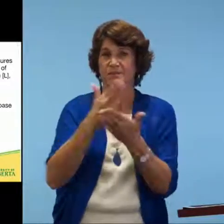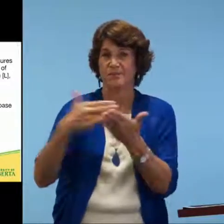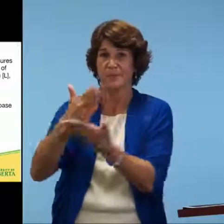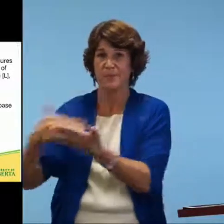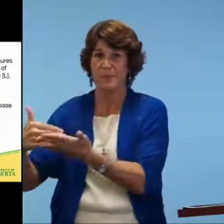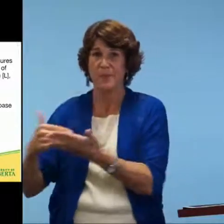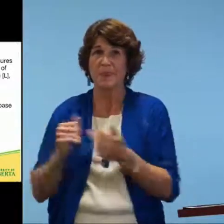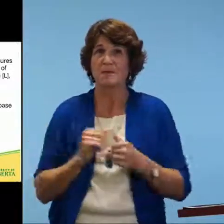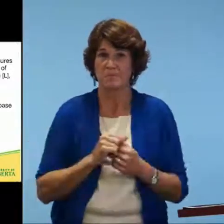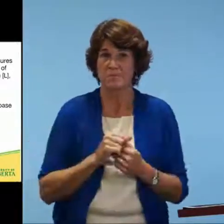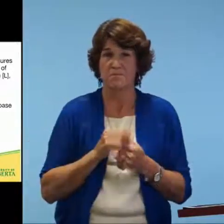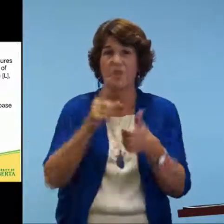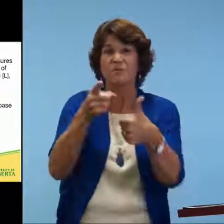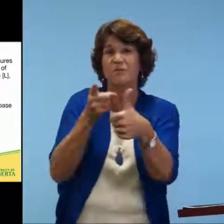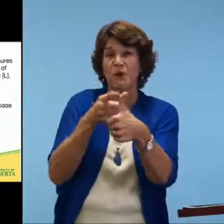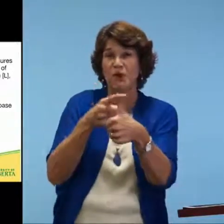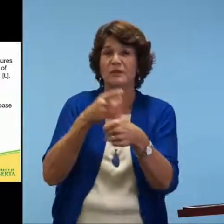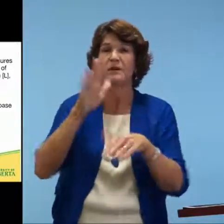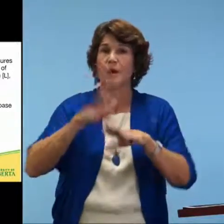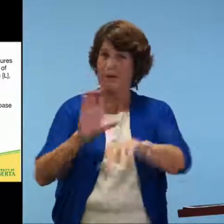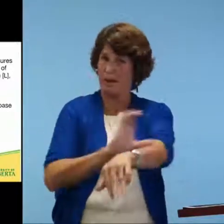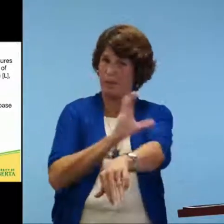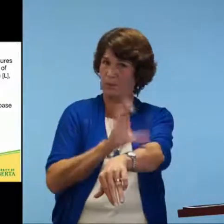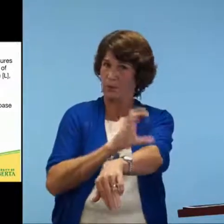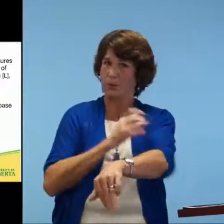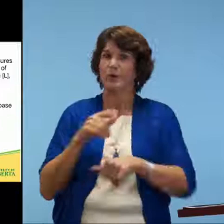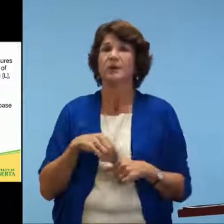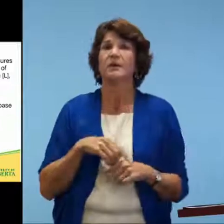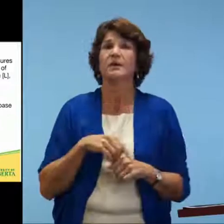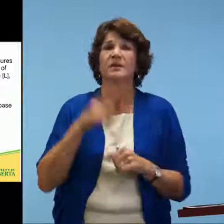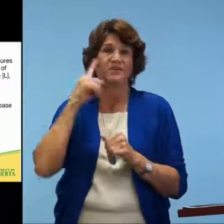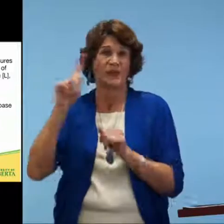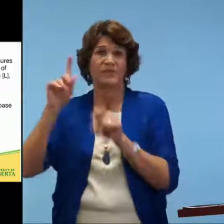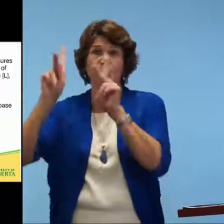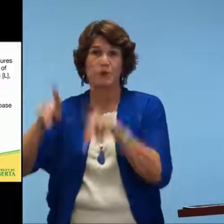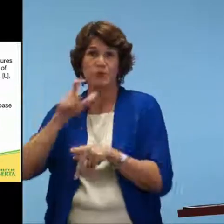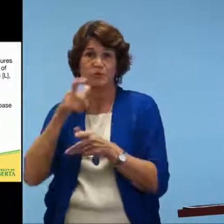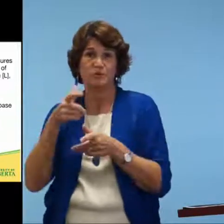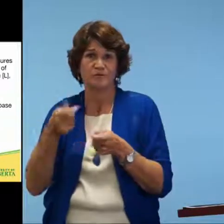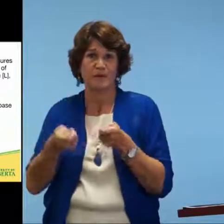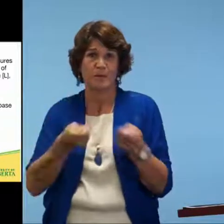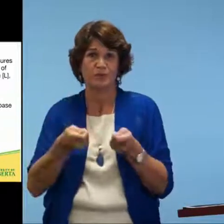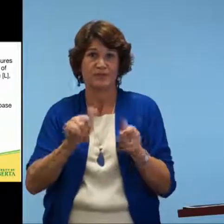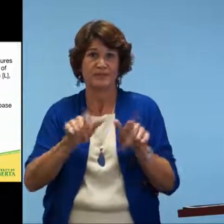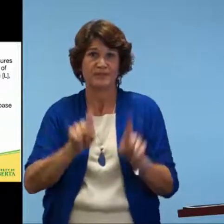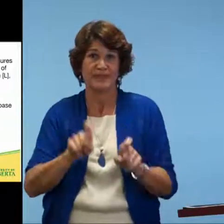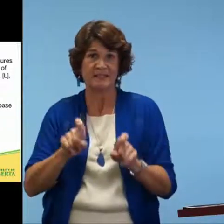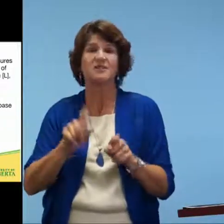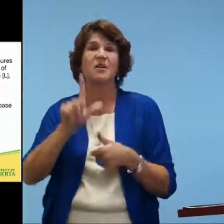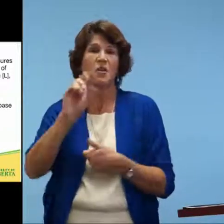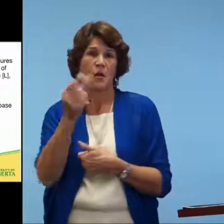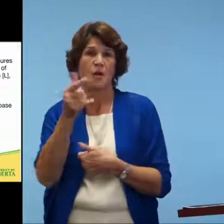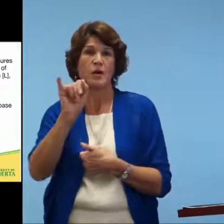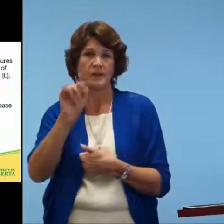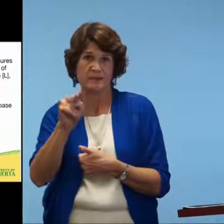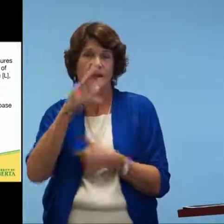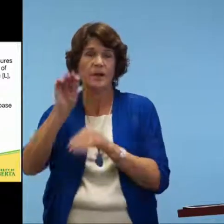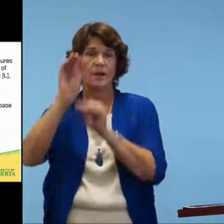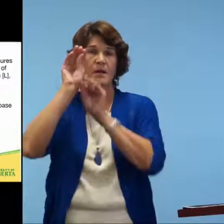The test is broken down into five parts. So initially, for the person who is administering the test, they